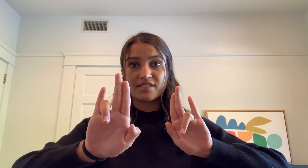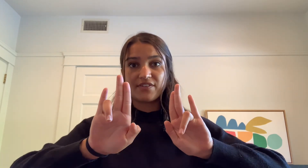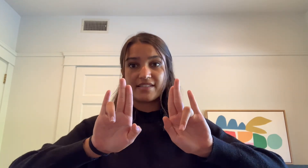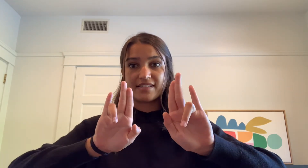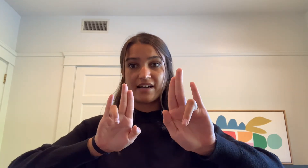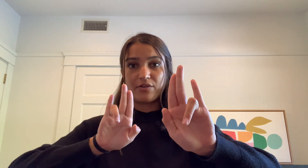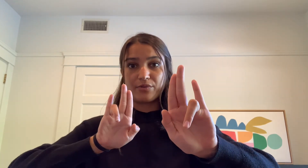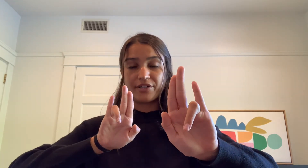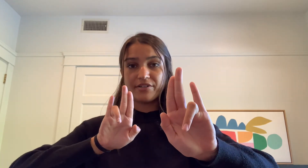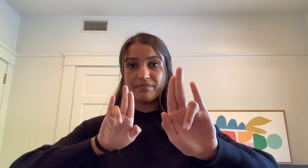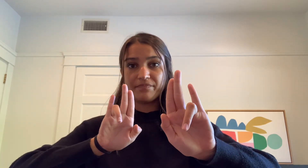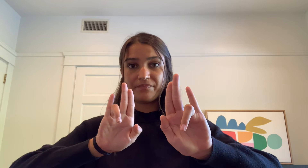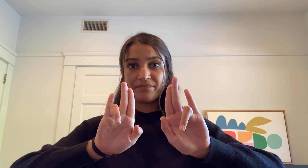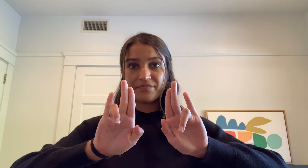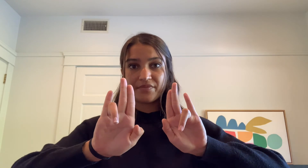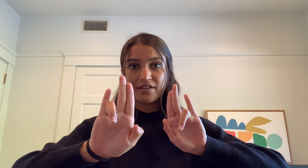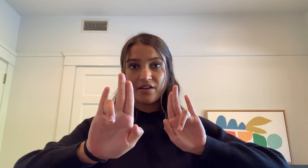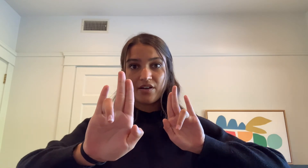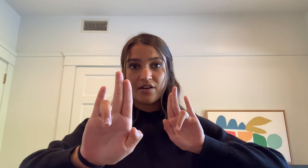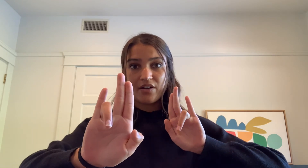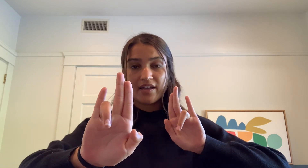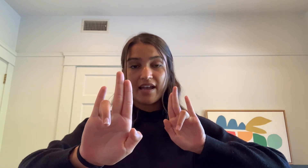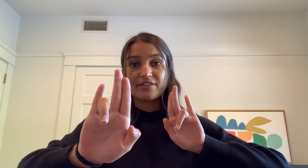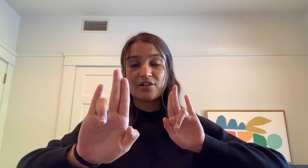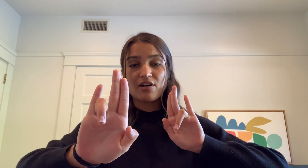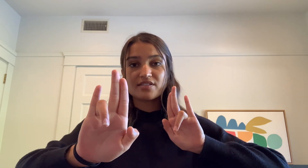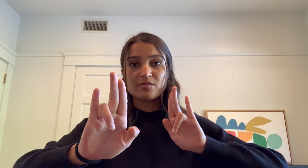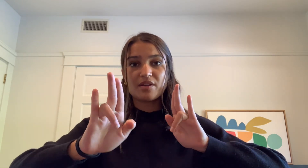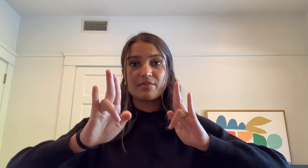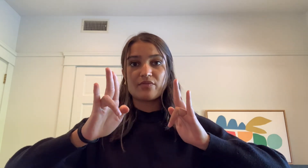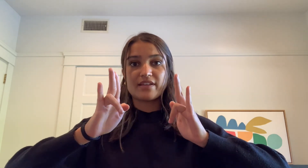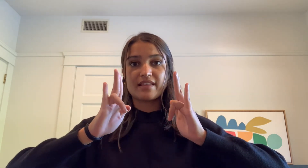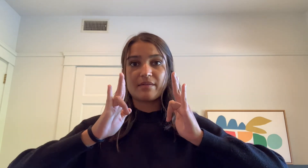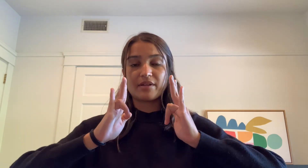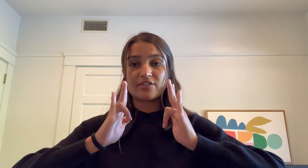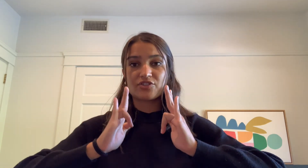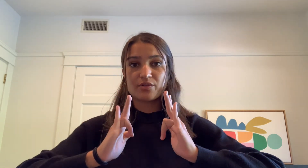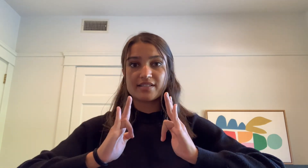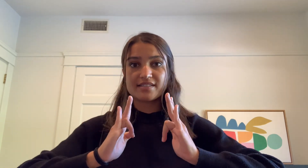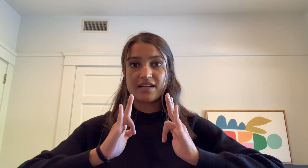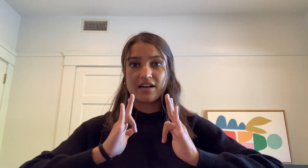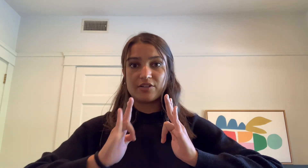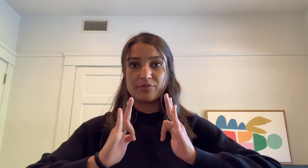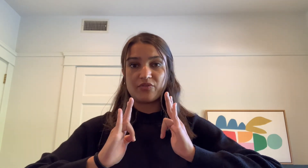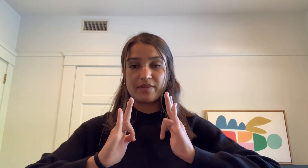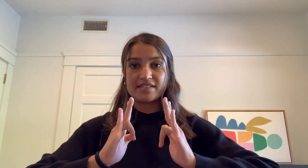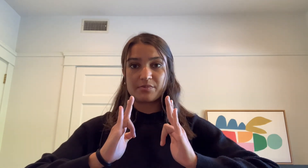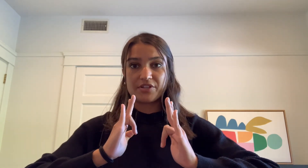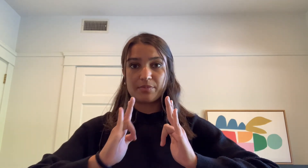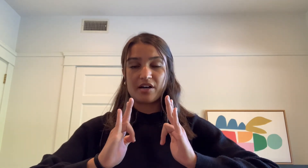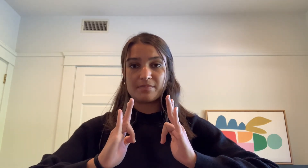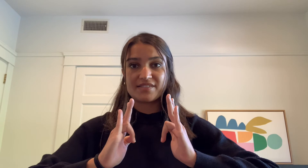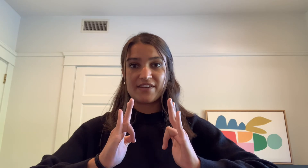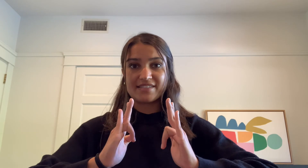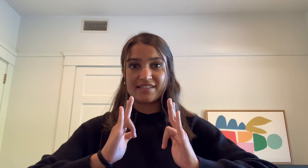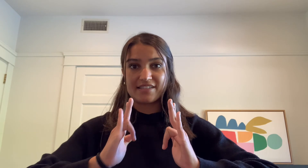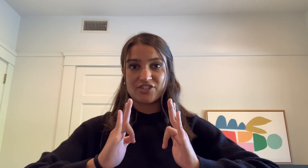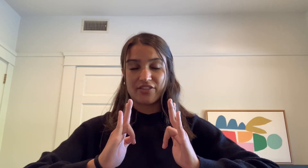facing outward and you'll also be moving them in short staccata movements with your palms facing each other.